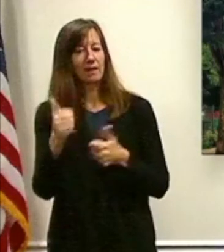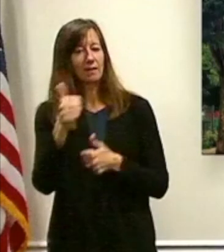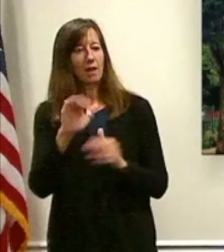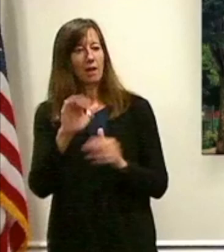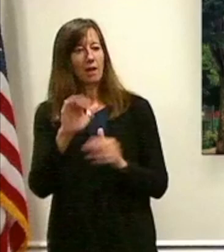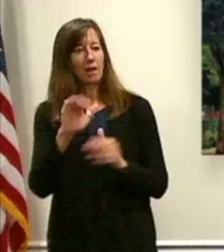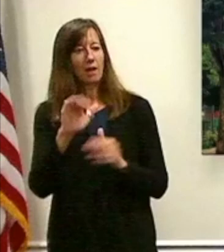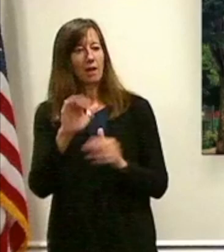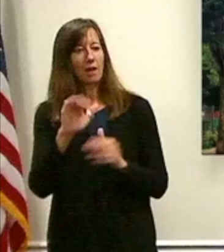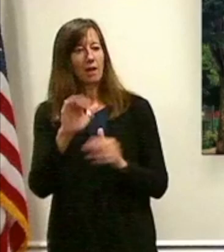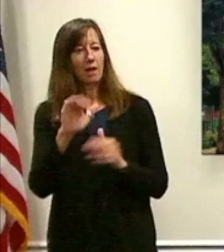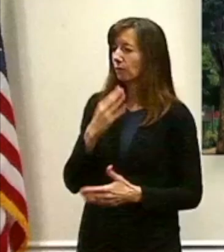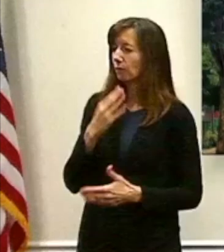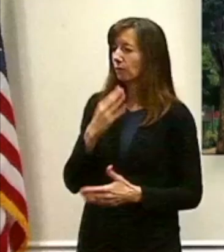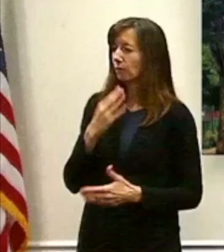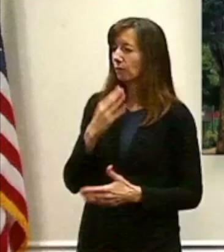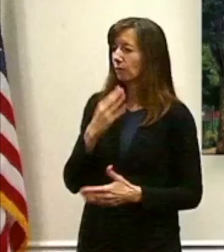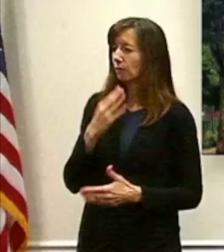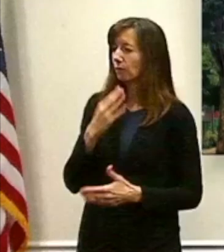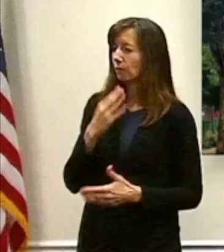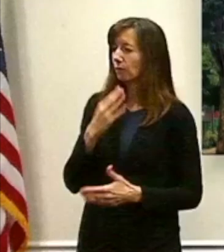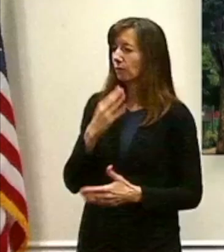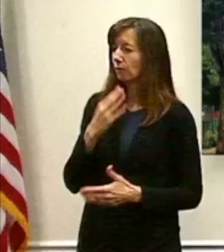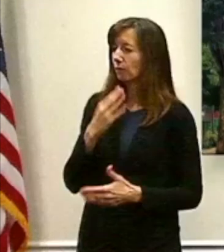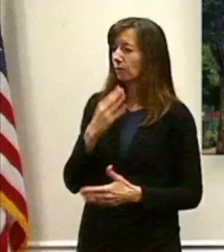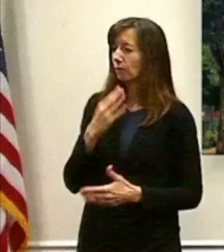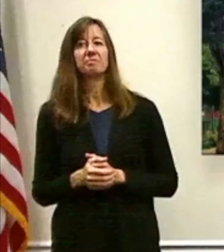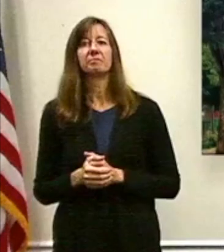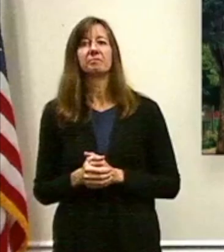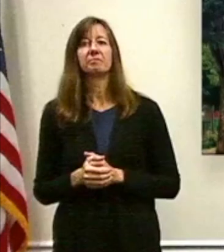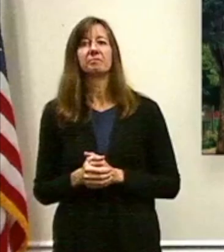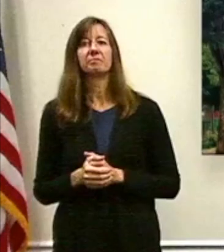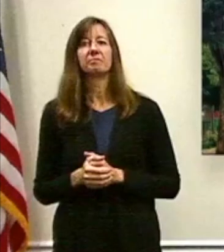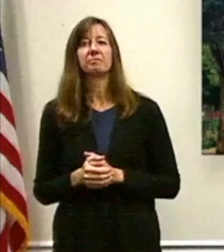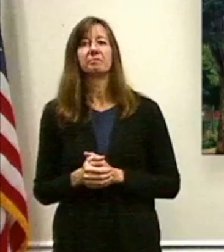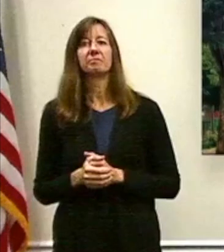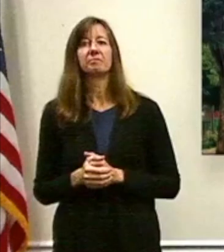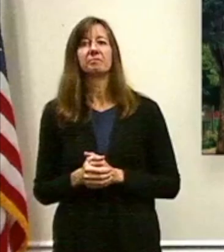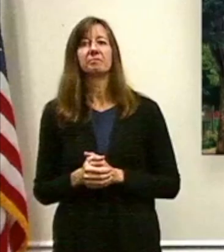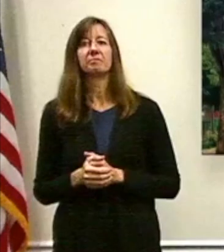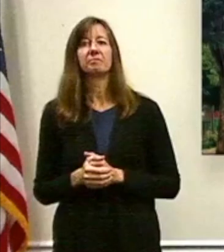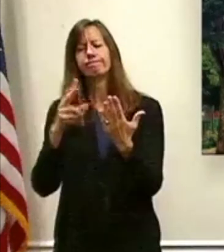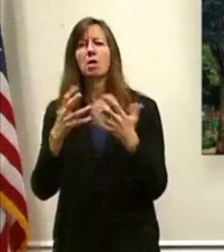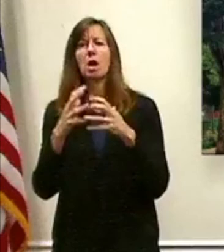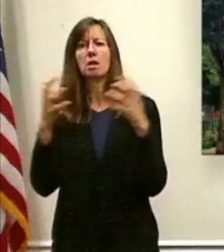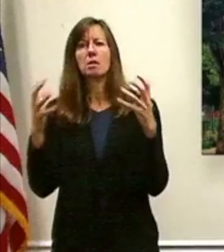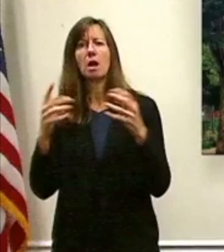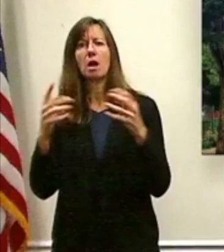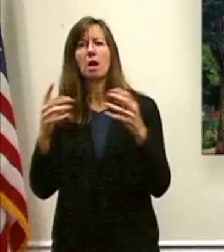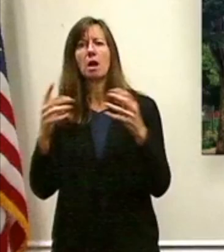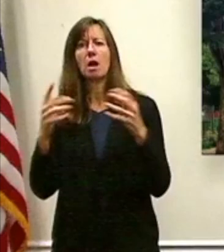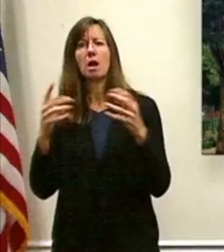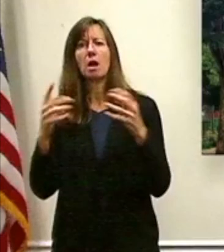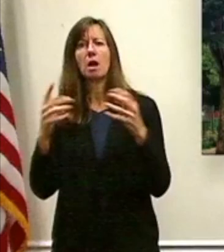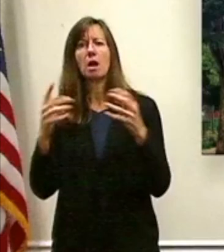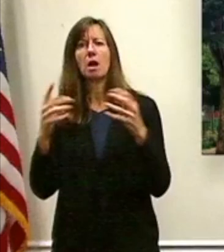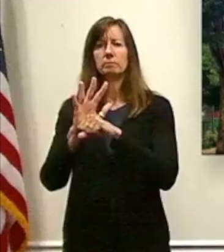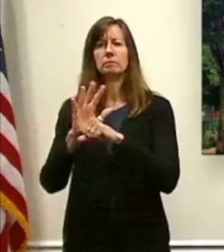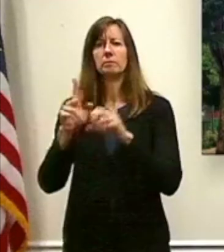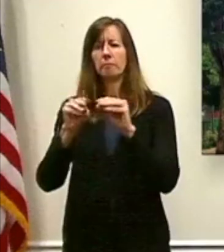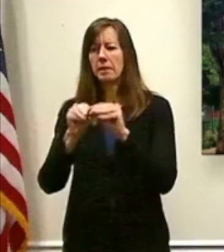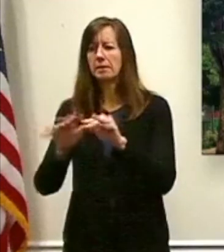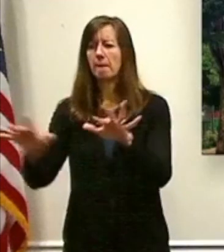Can't complain. So I've been reading a lot lately about how the pandemic has exacerbated